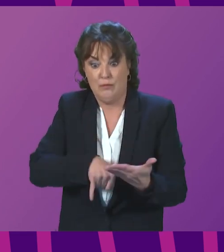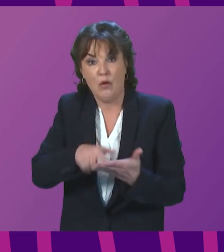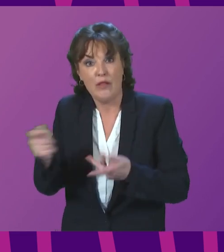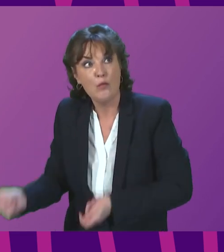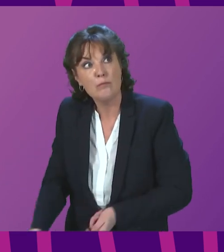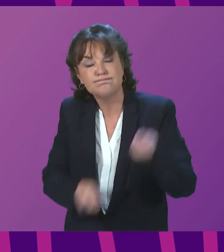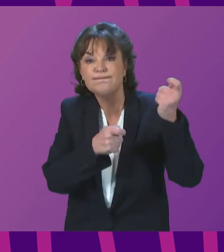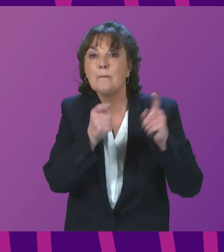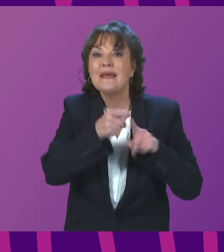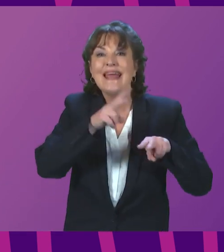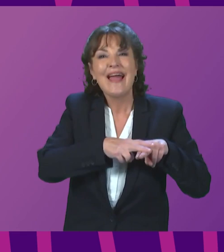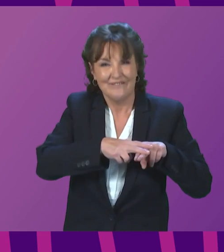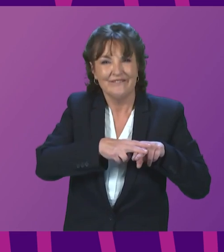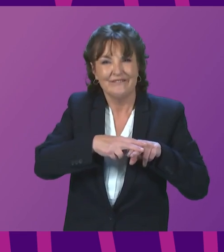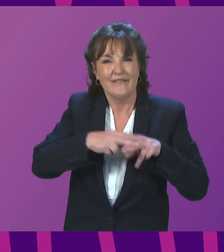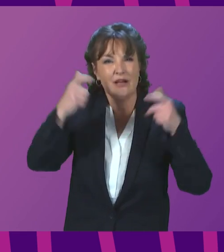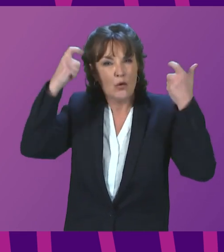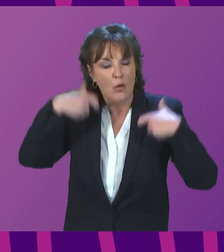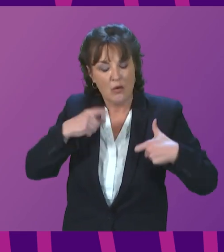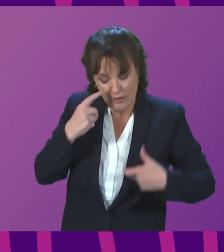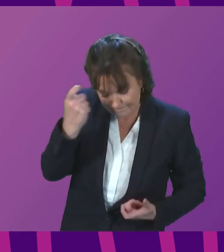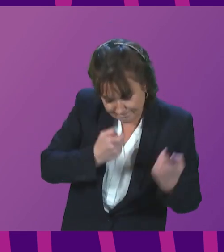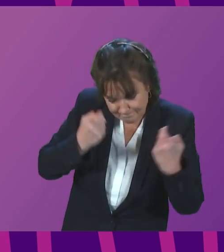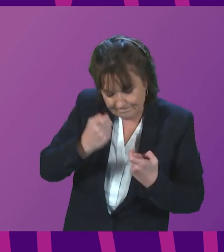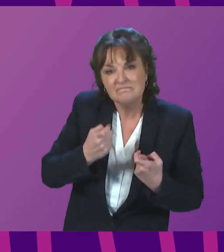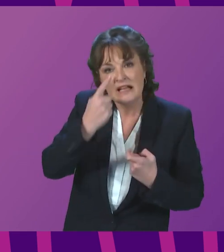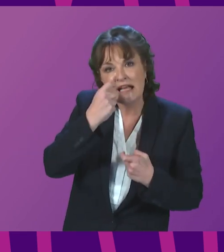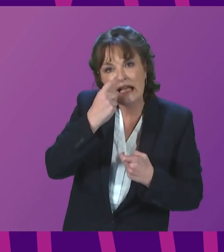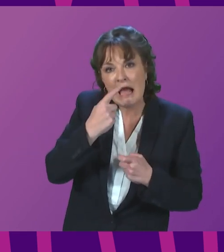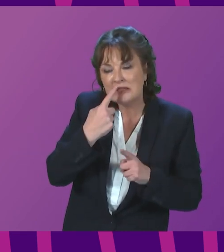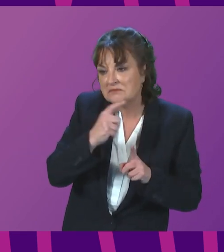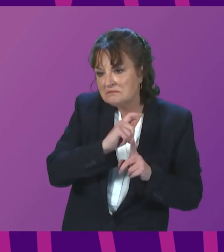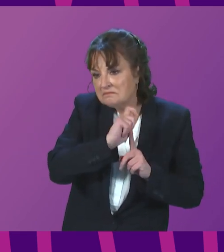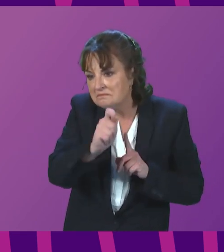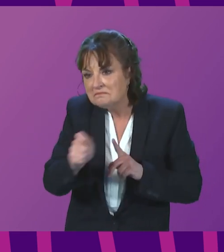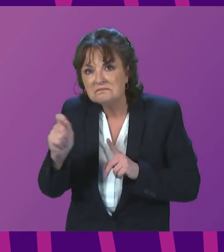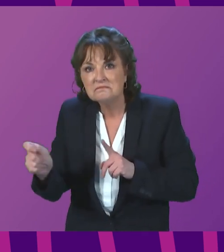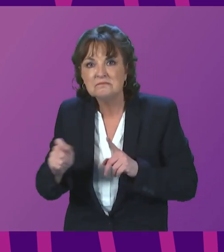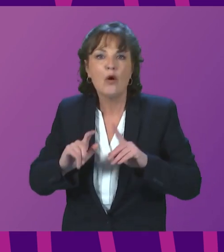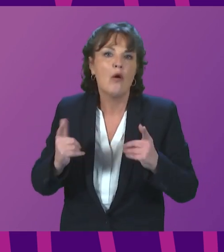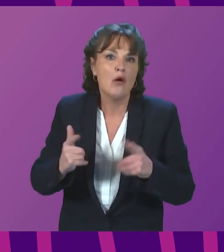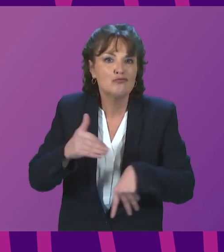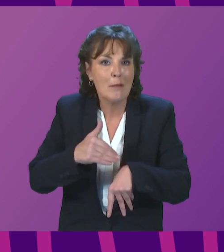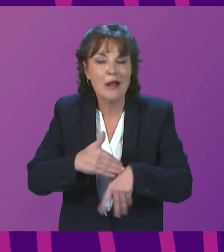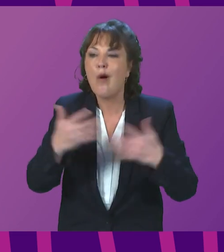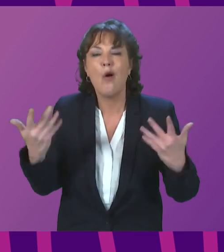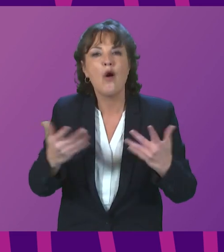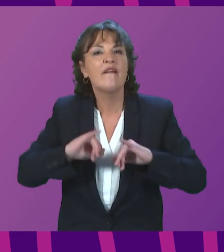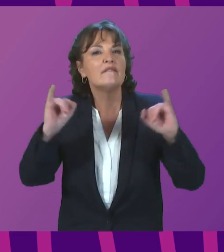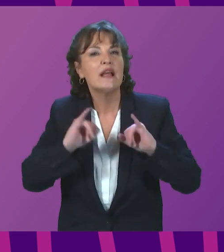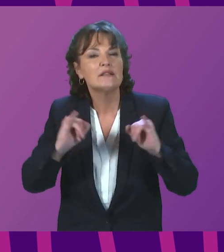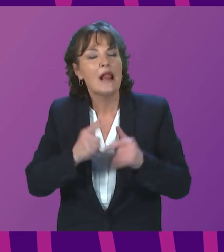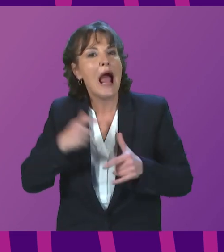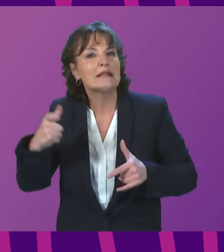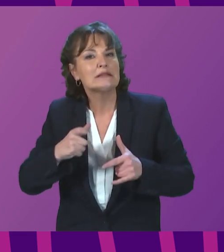prosecutors to consider questions of criminal prosecutions and a fatal accident inquiry. However, these of course are matters for the Lord Advocate.